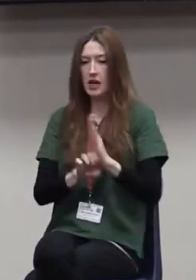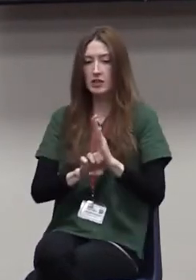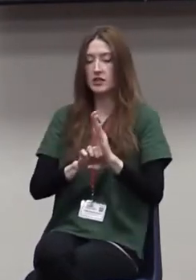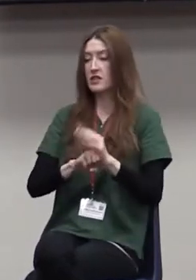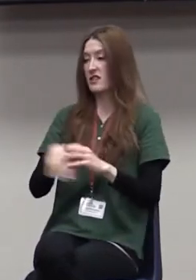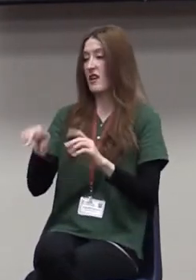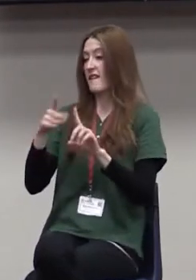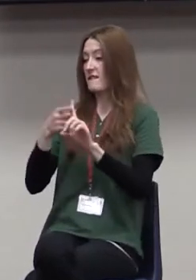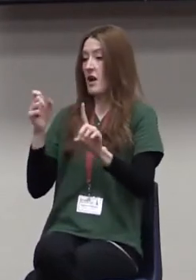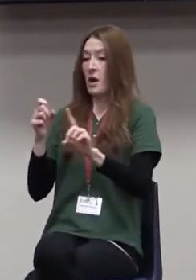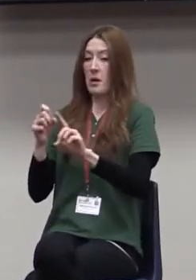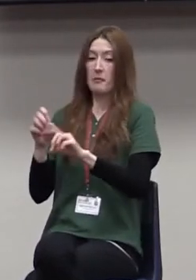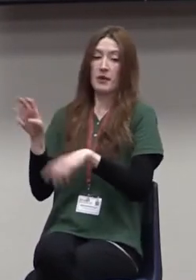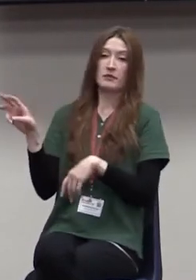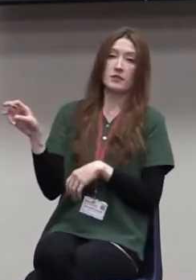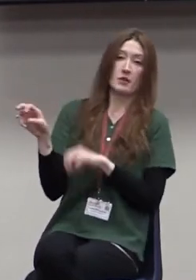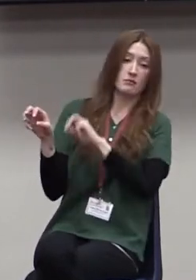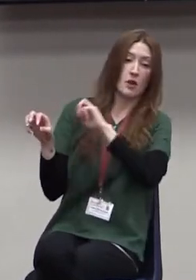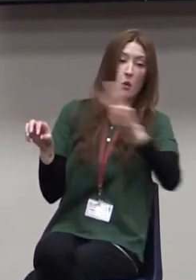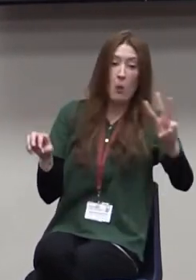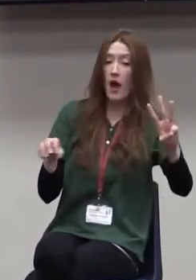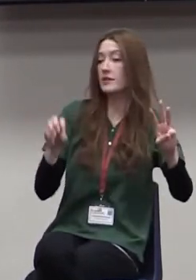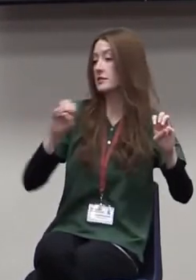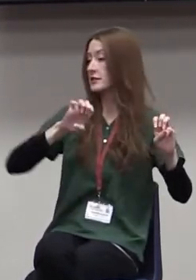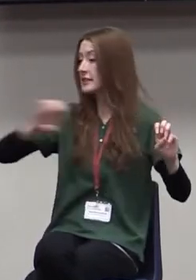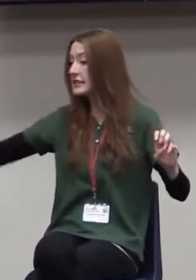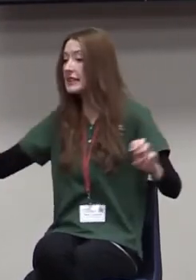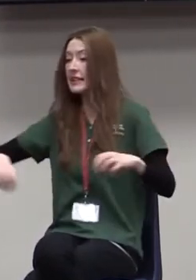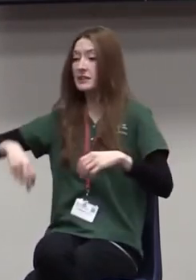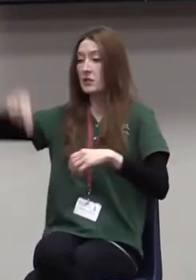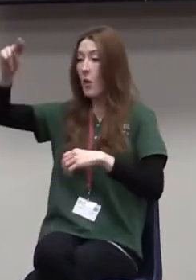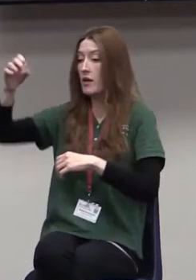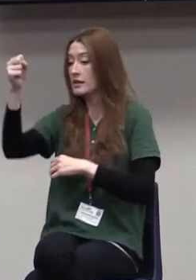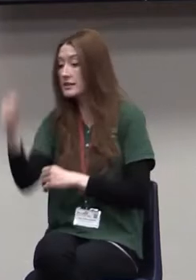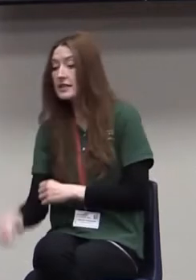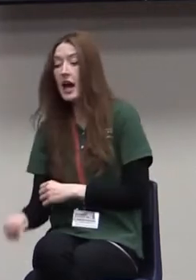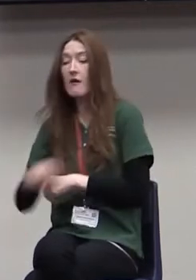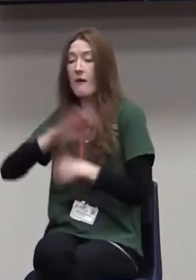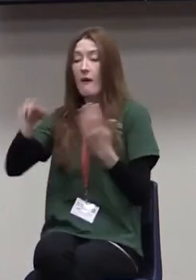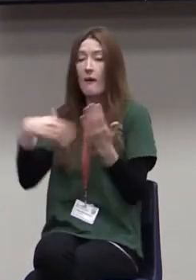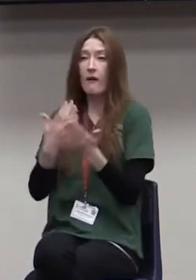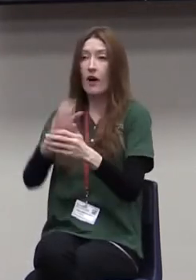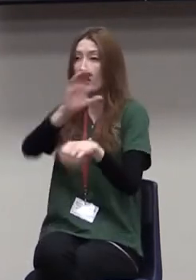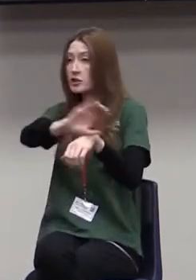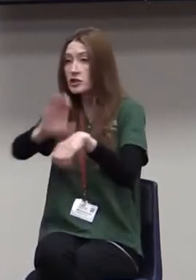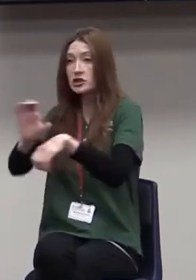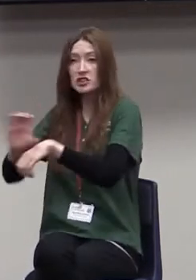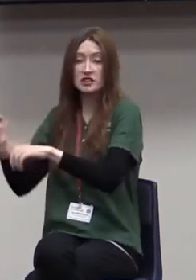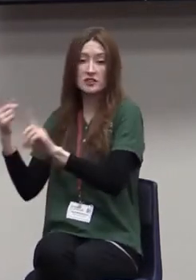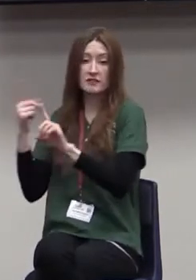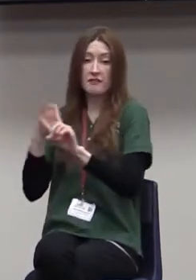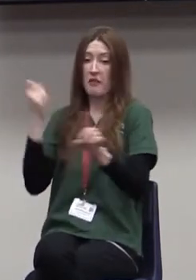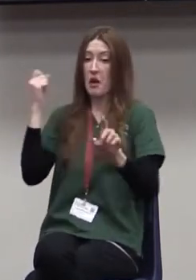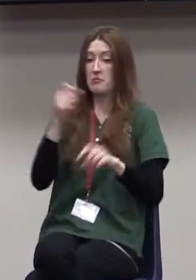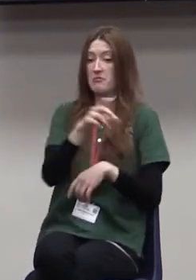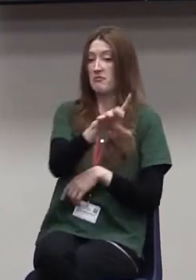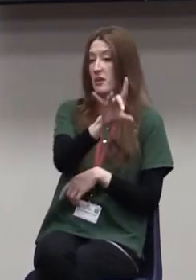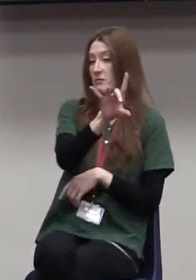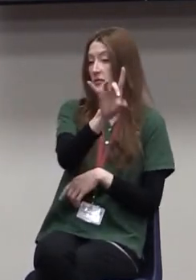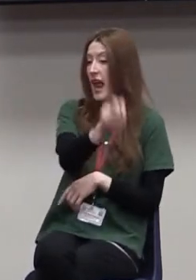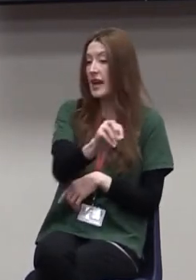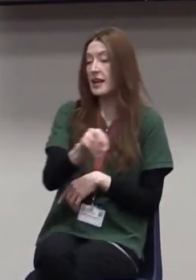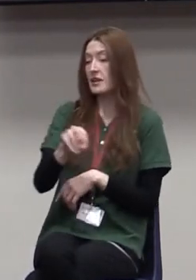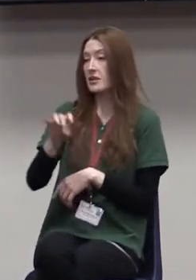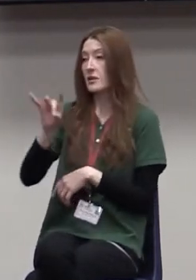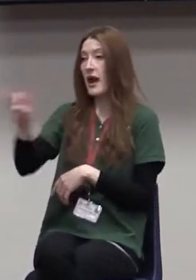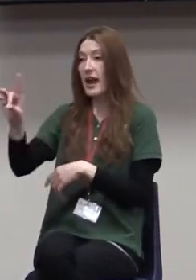Coast to the West Coast and from the South to the North and from congregations of 80 to 800. And the